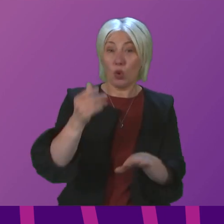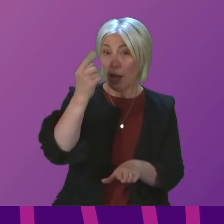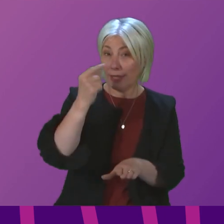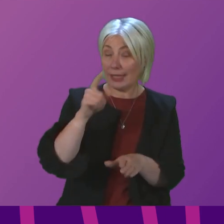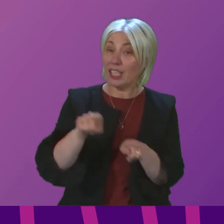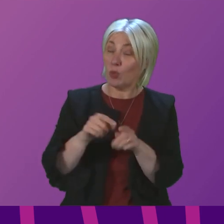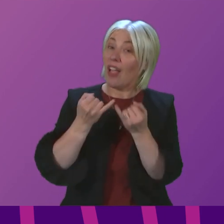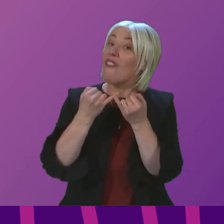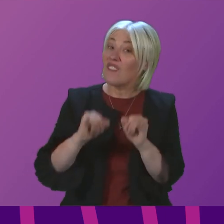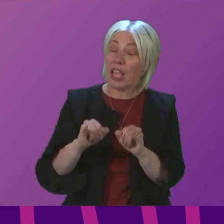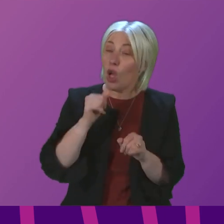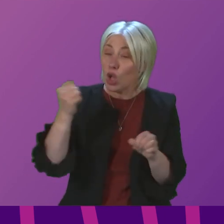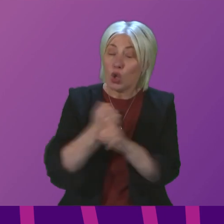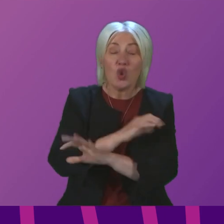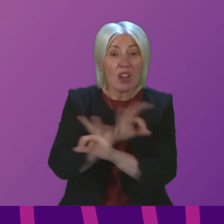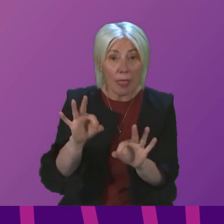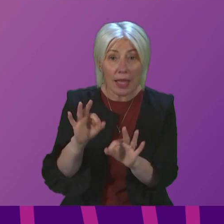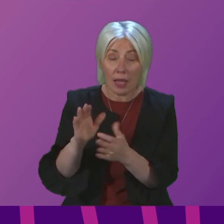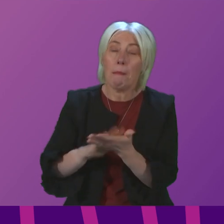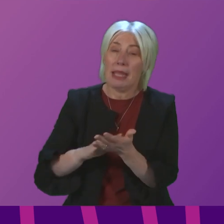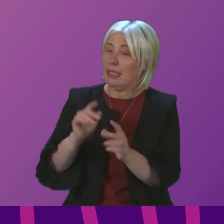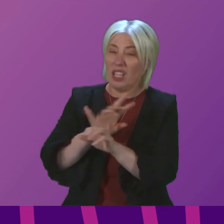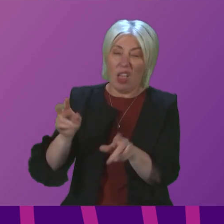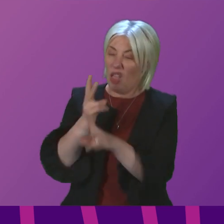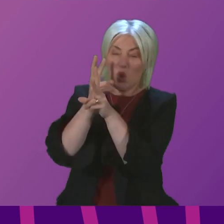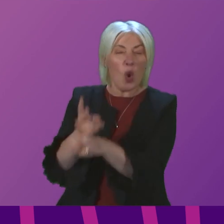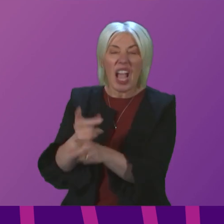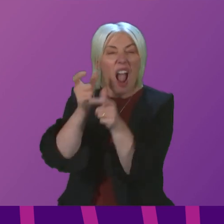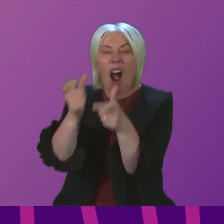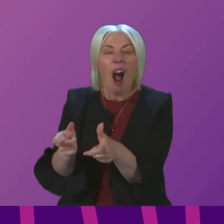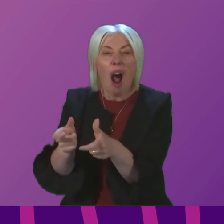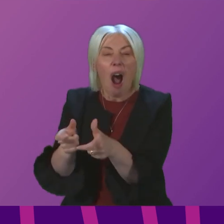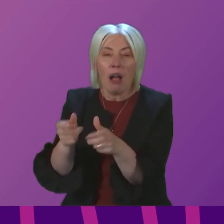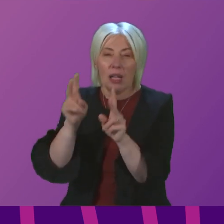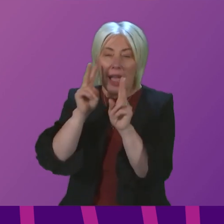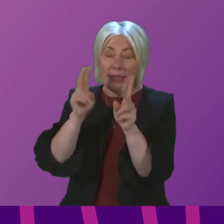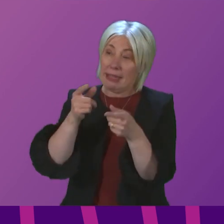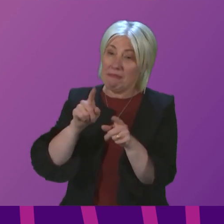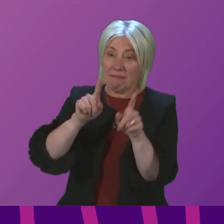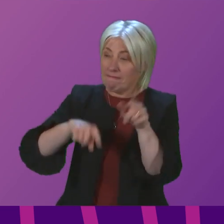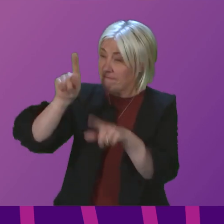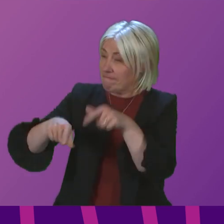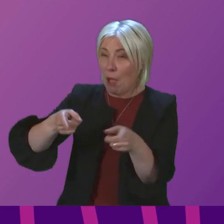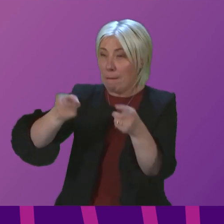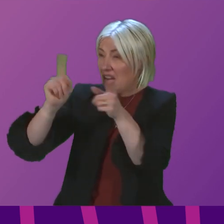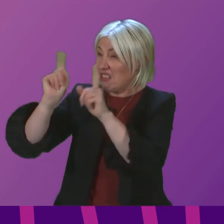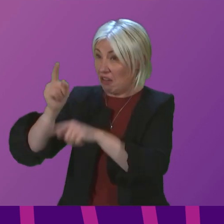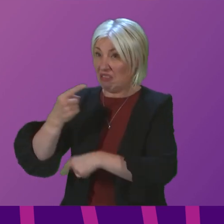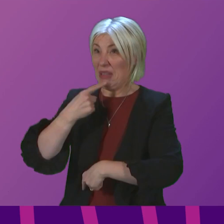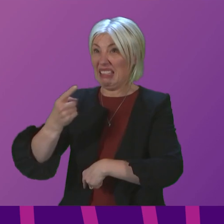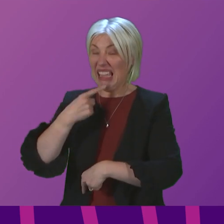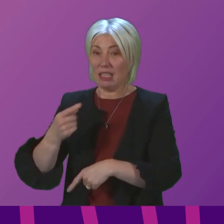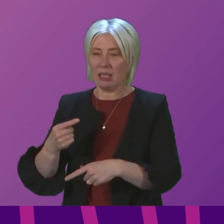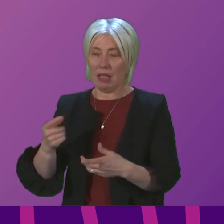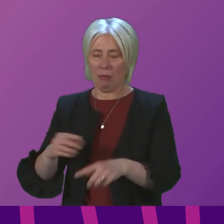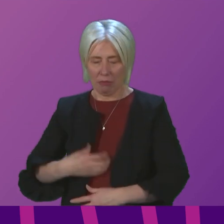to act shows that they don't care nearly enough. I think we've seen various, heard various Government Ministers admit this. And I am shocked,